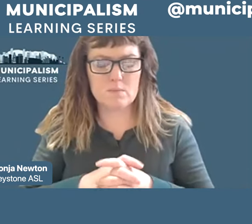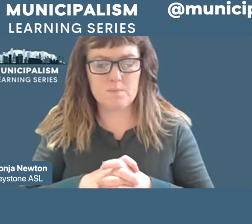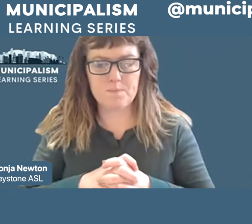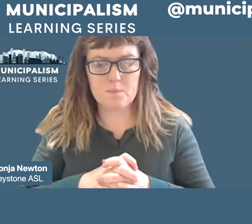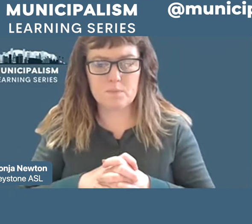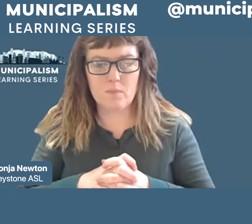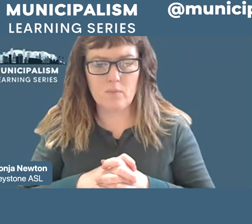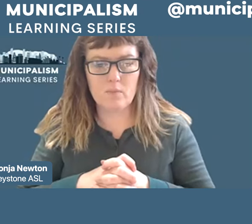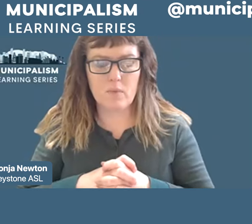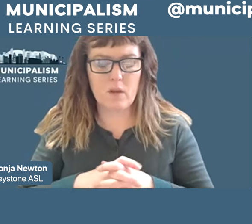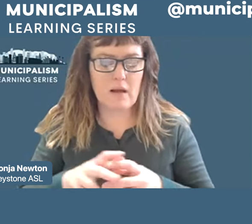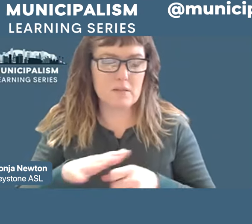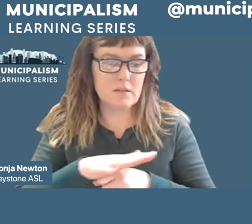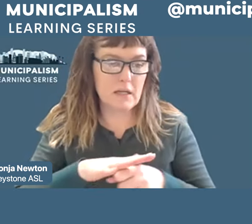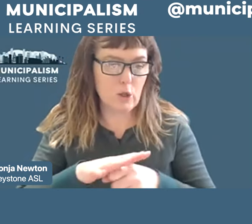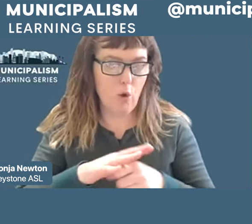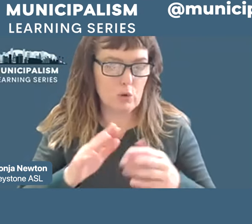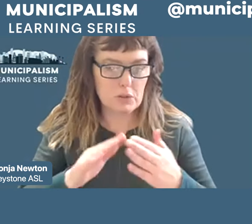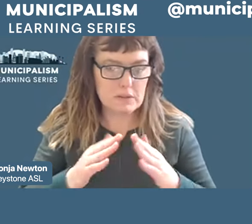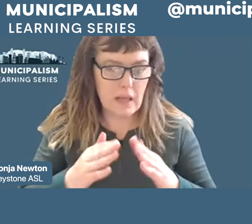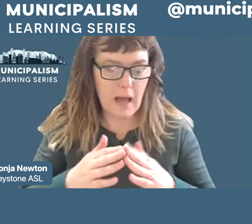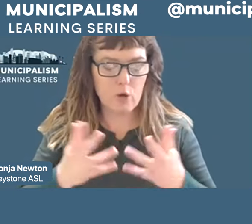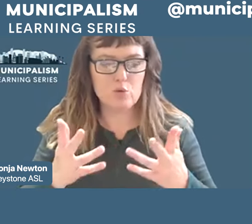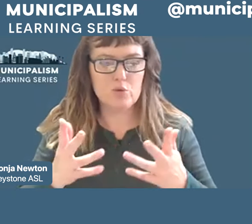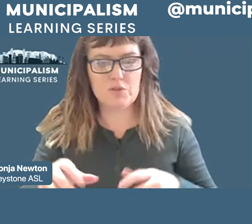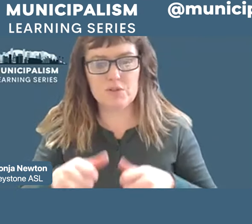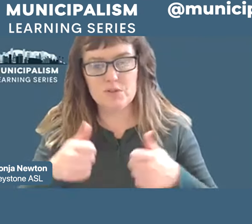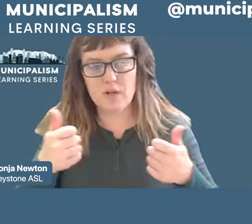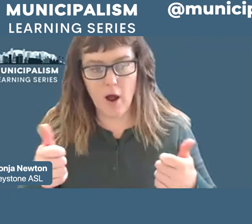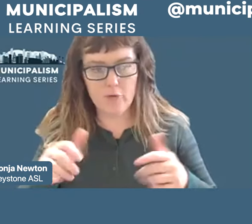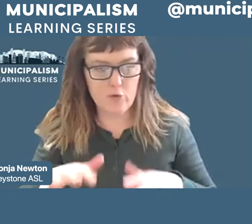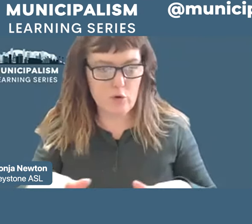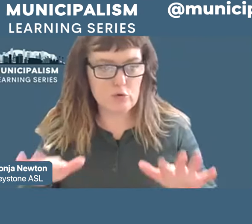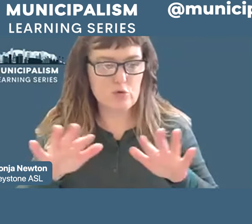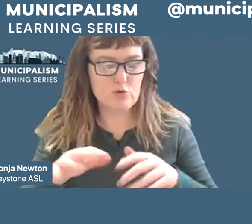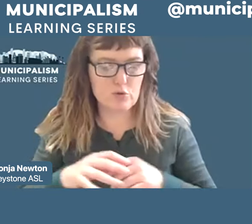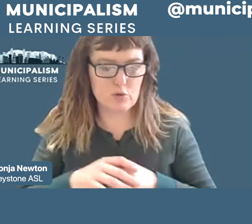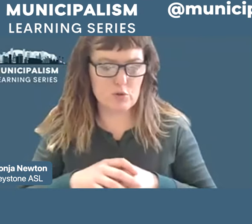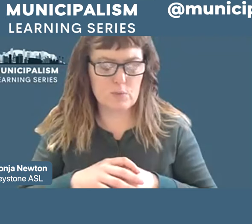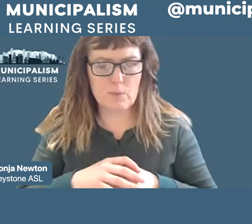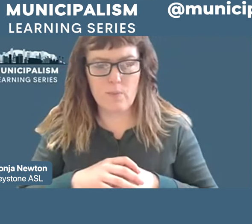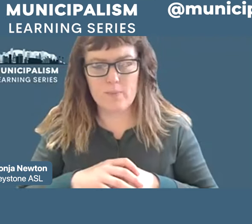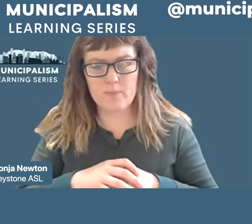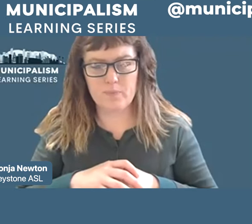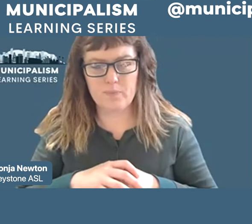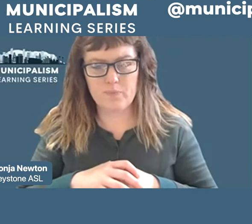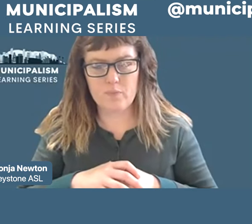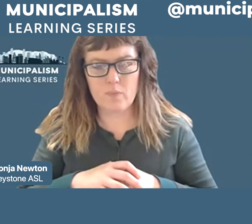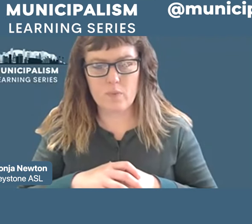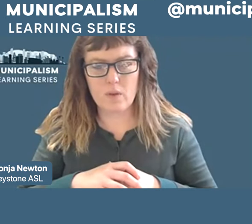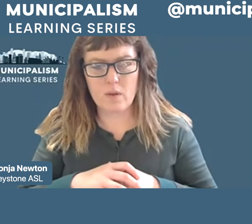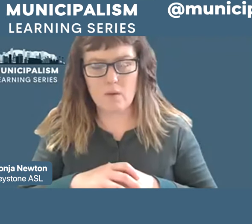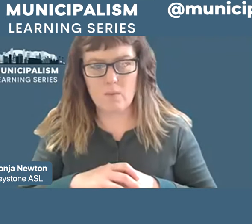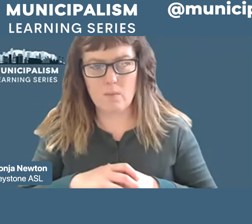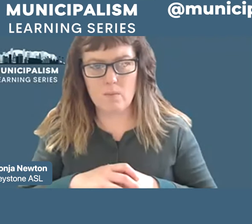towns like Richmond and other municipalities like us where each